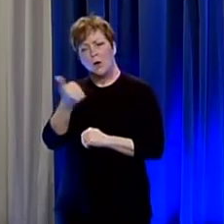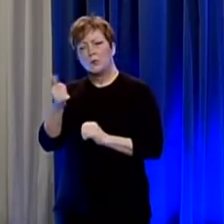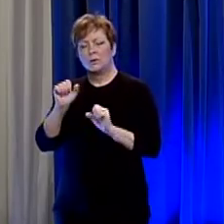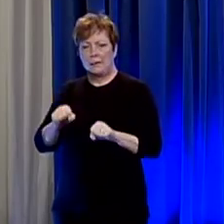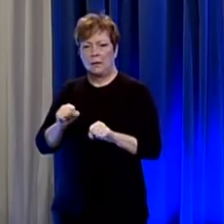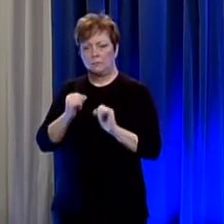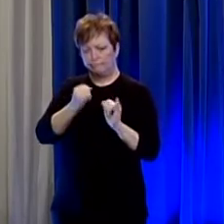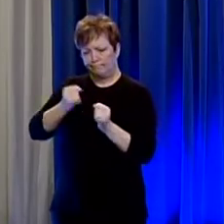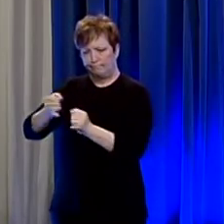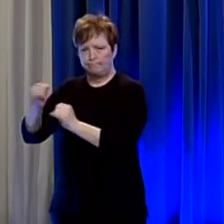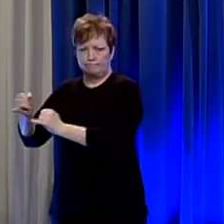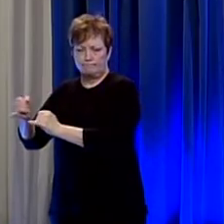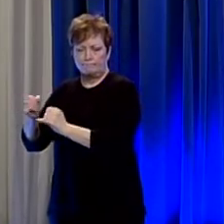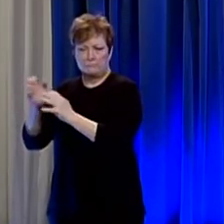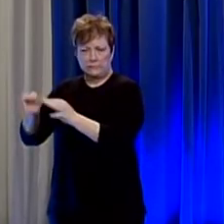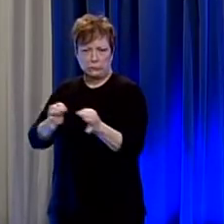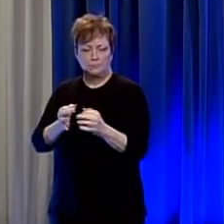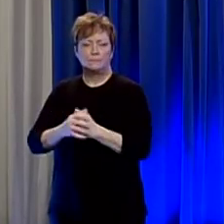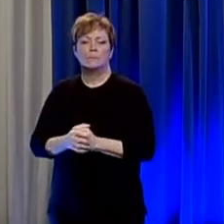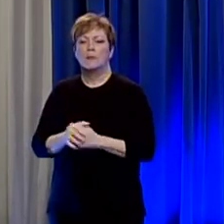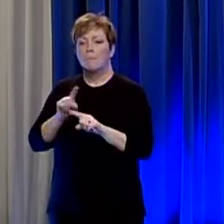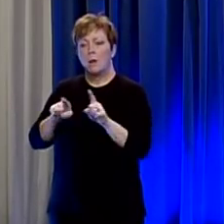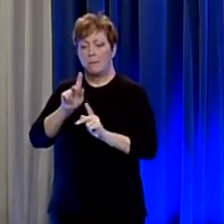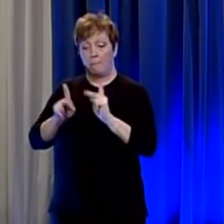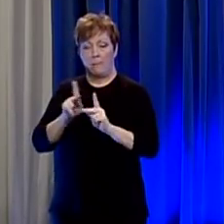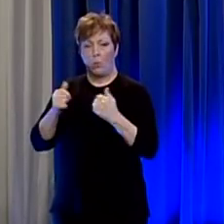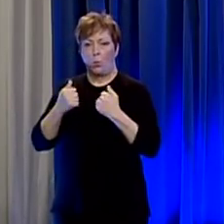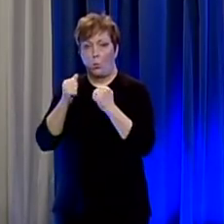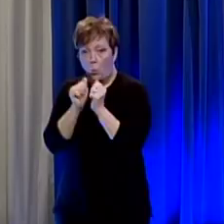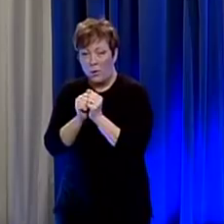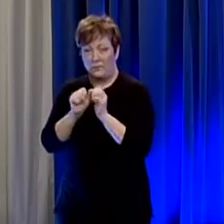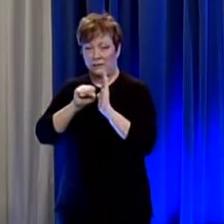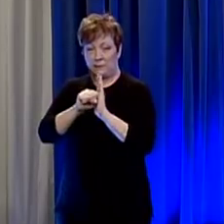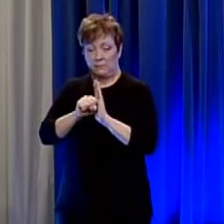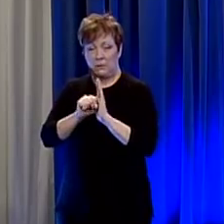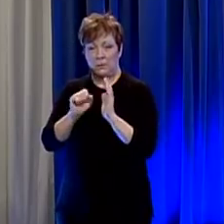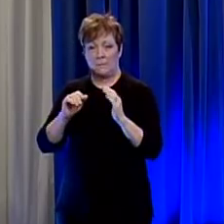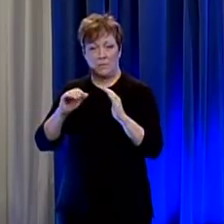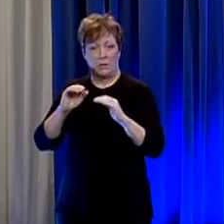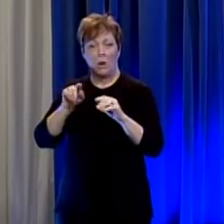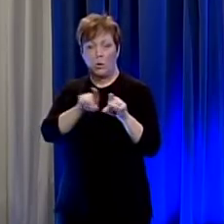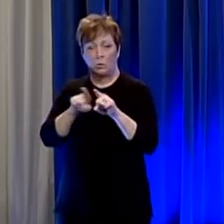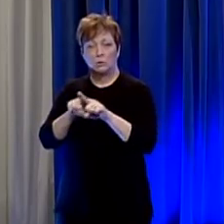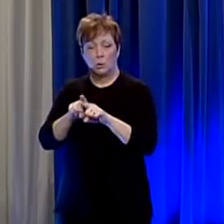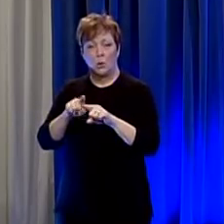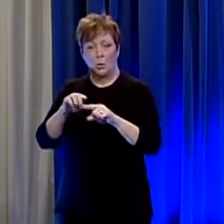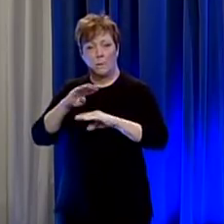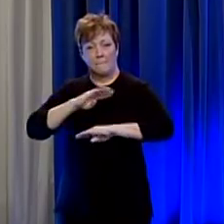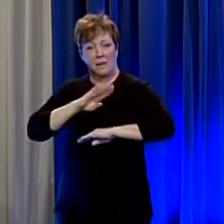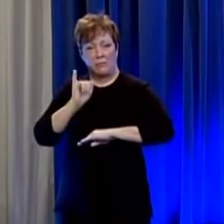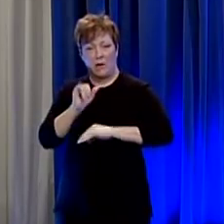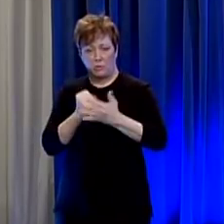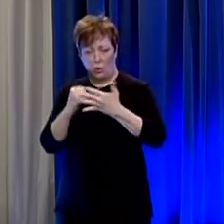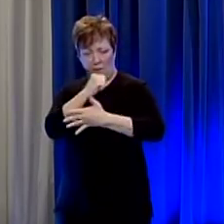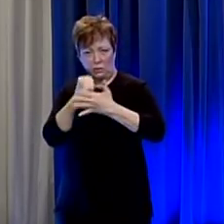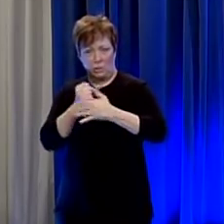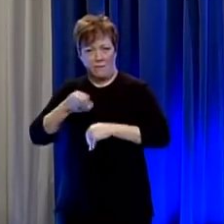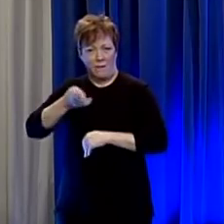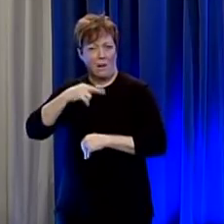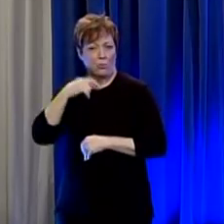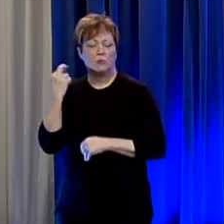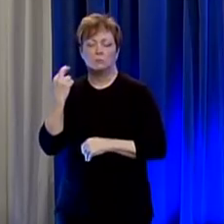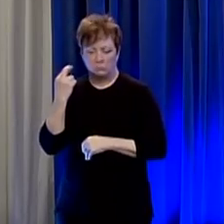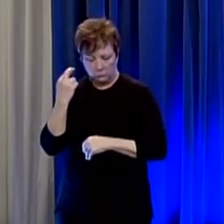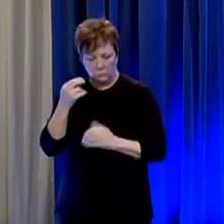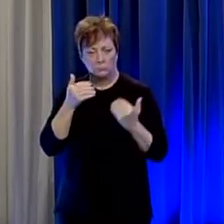generally speaking we only want those symptomatic patients that meet these high-risk criteria now for if patients need to be tested who don't